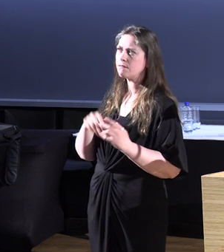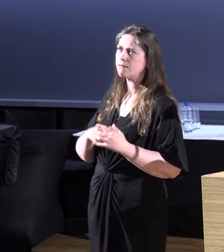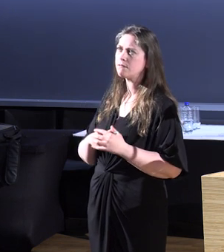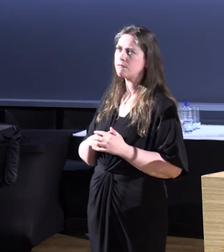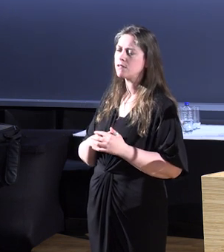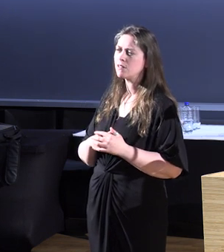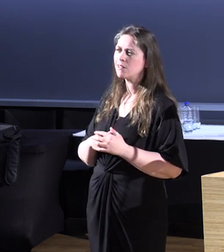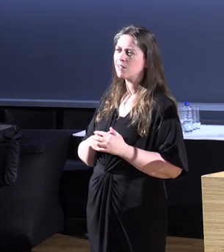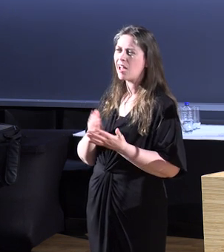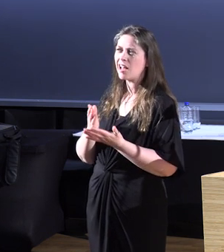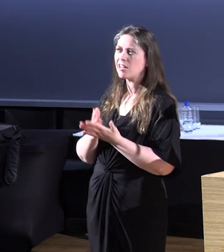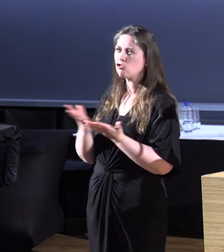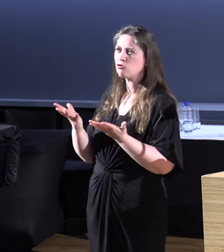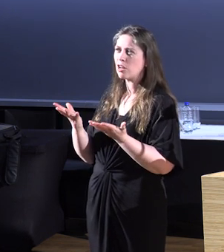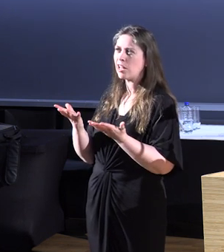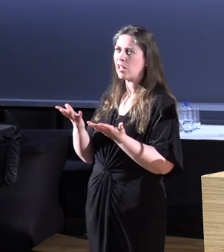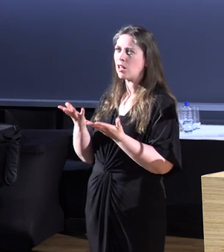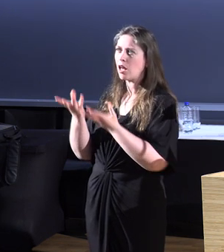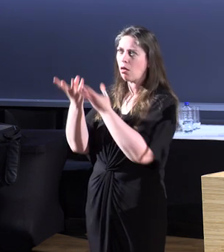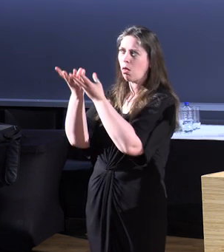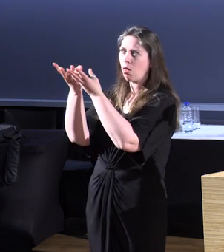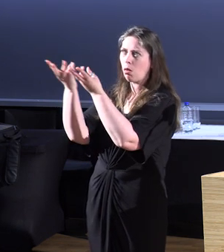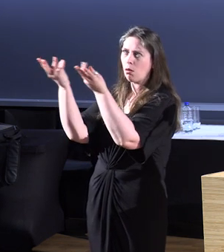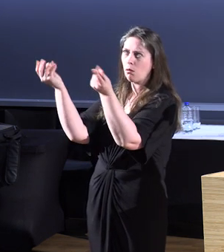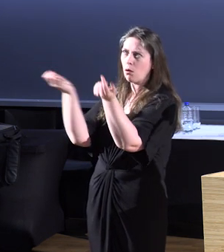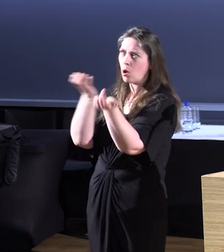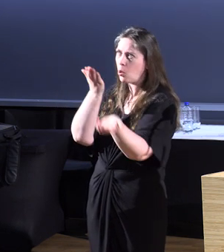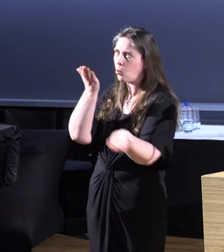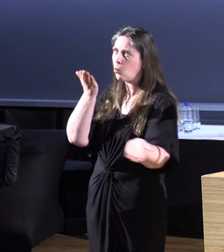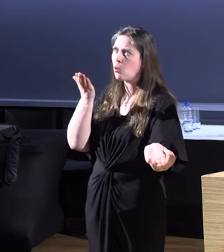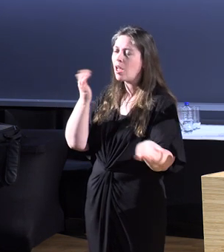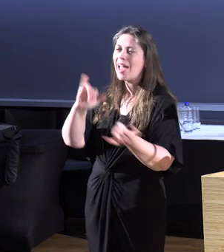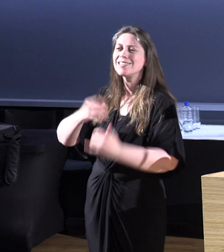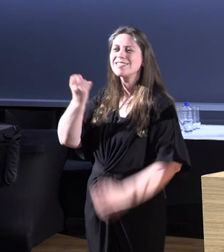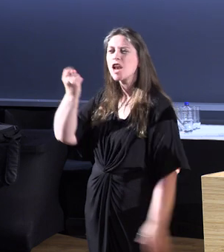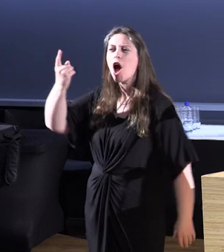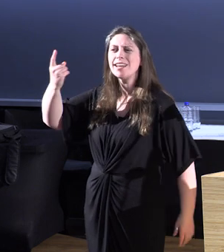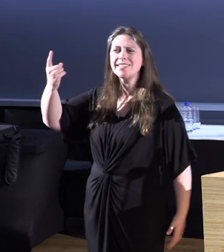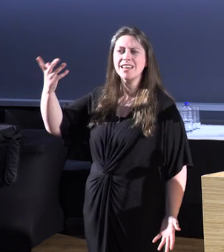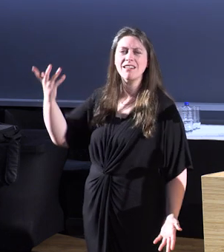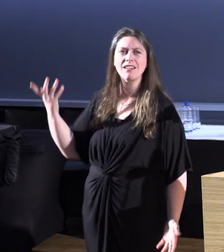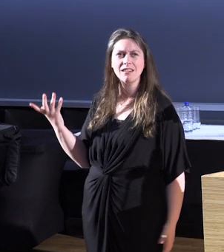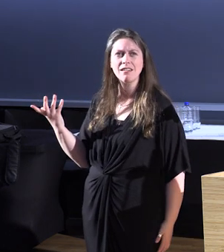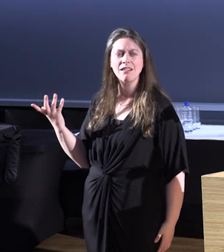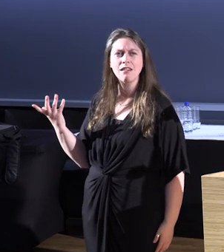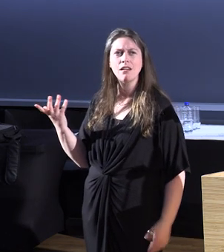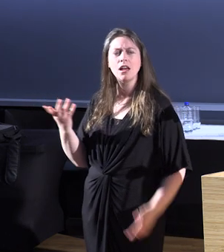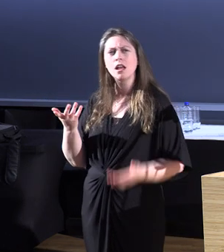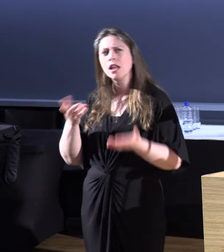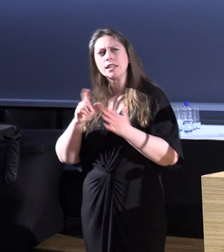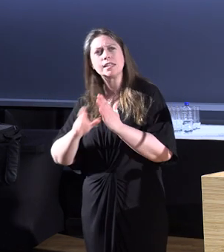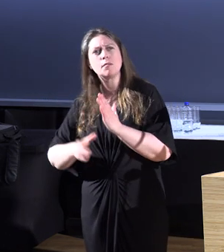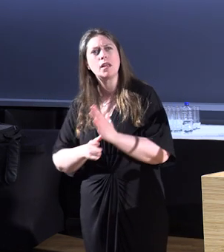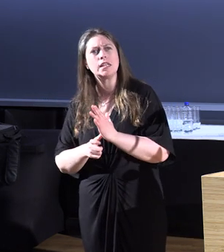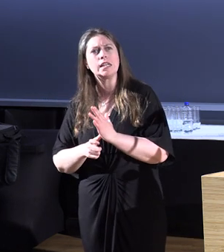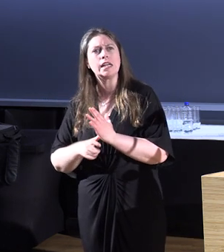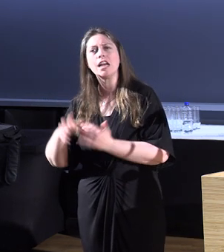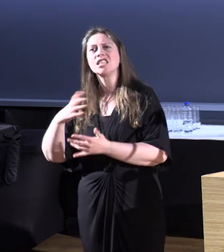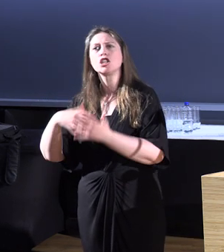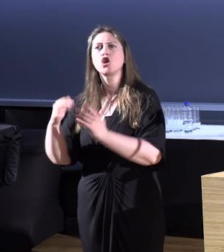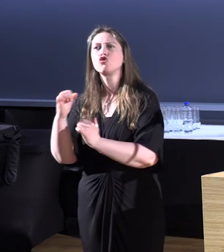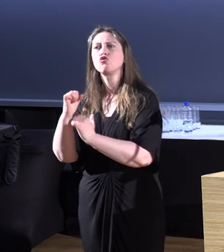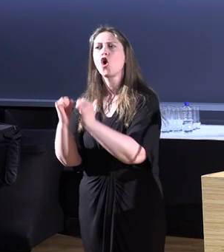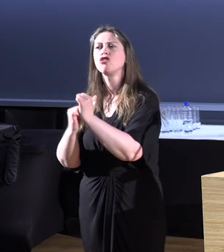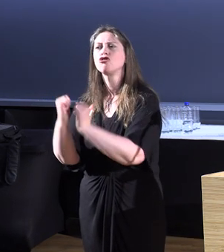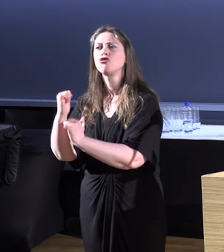isn't really anything. It's just the idea that disability is a social construct and